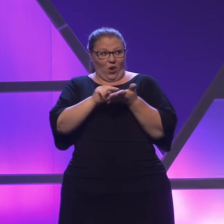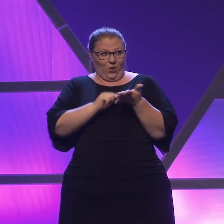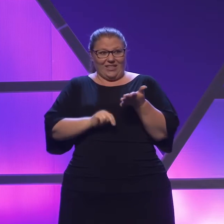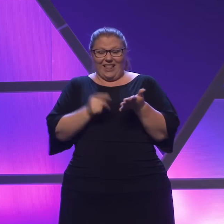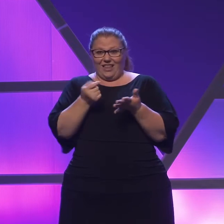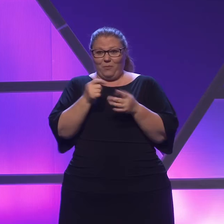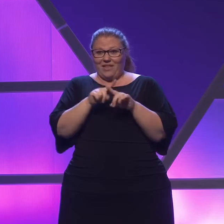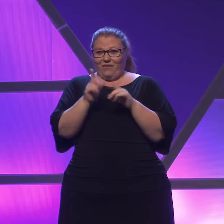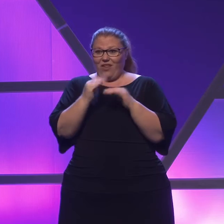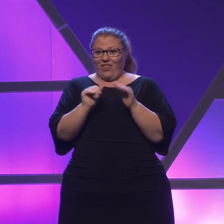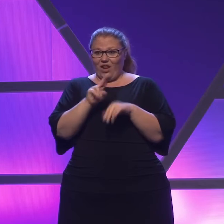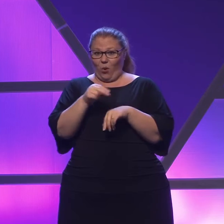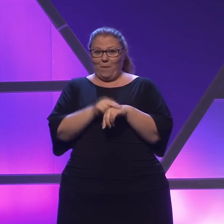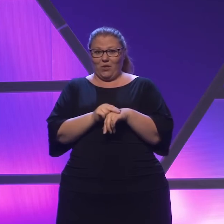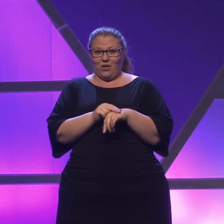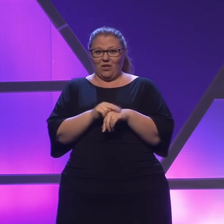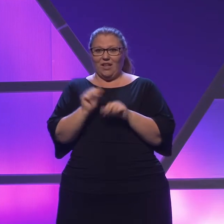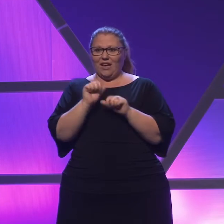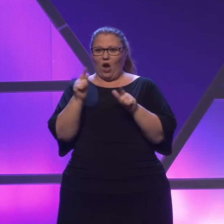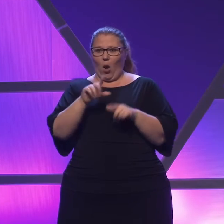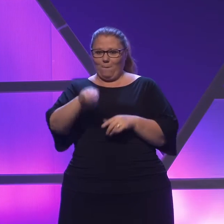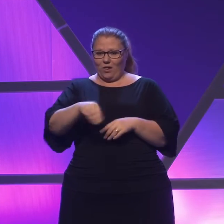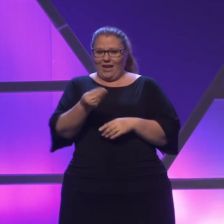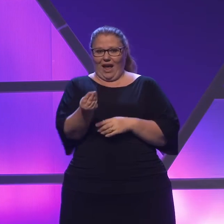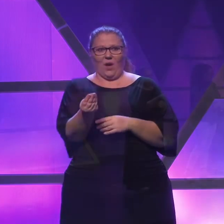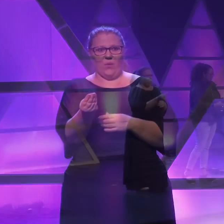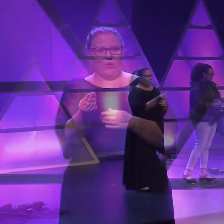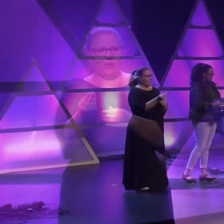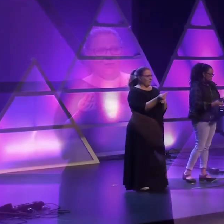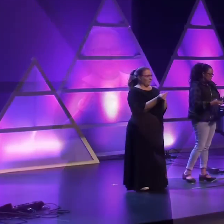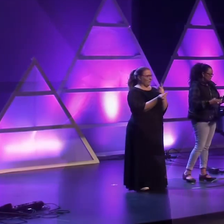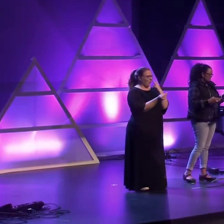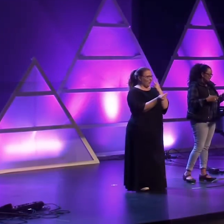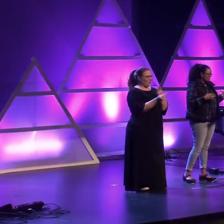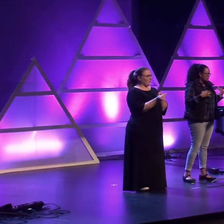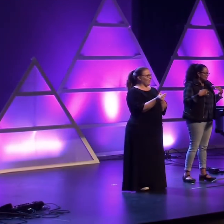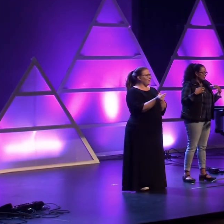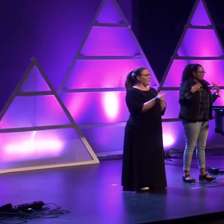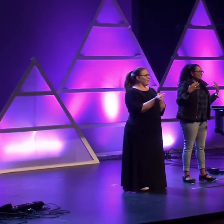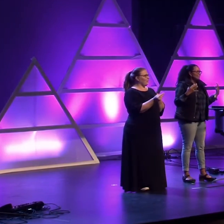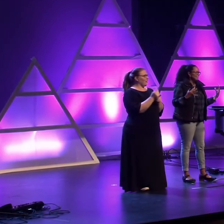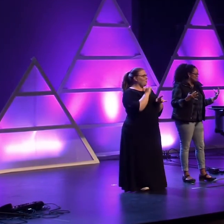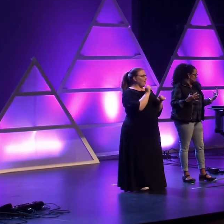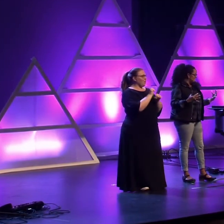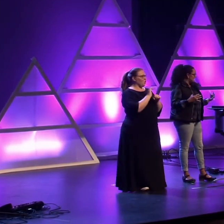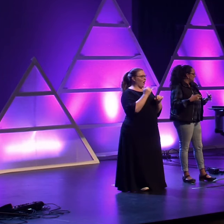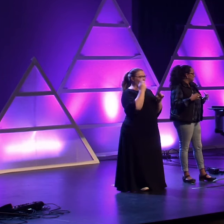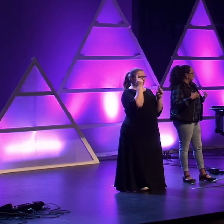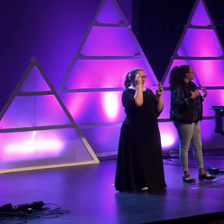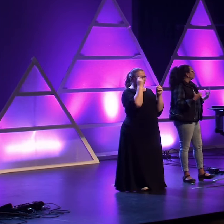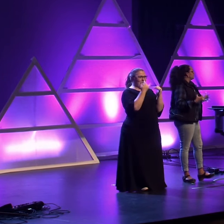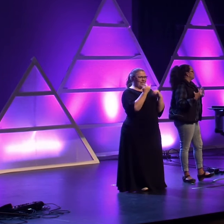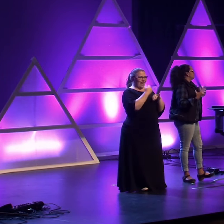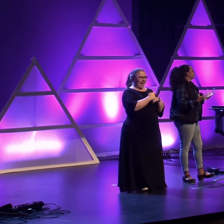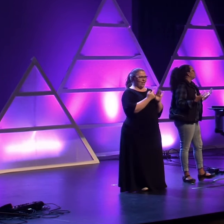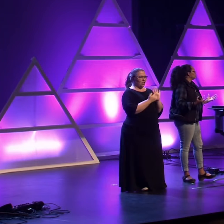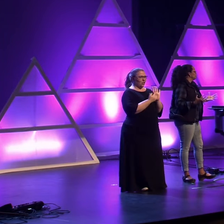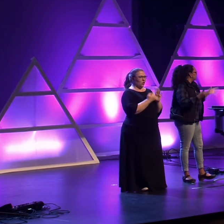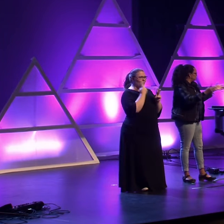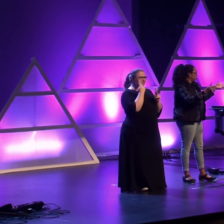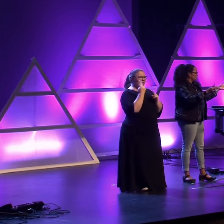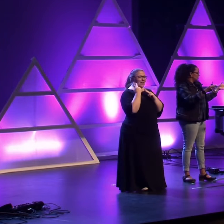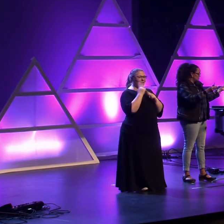normal. So if you guys can all pull out your talk notes, I just want to make sure that our thinking today is reflective and